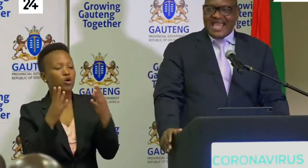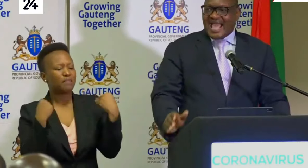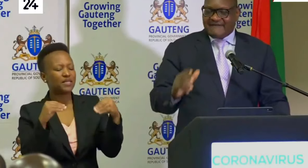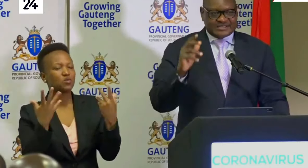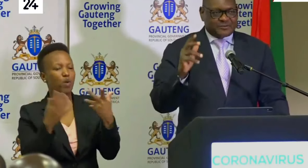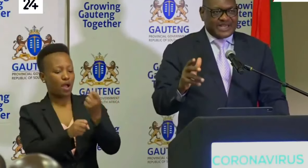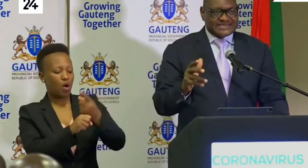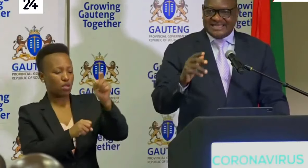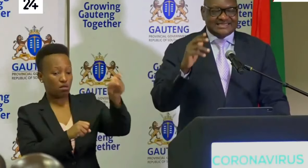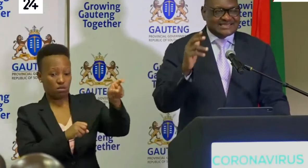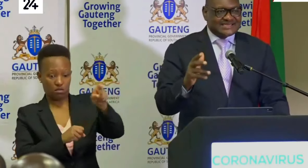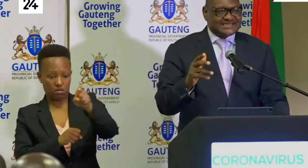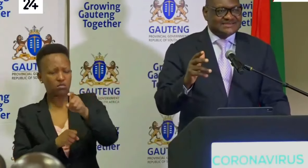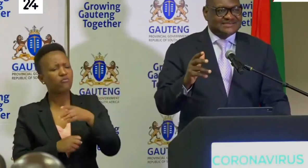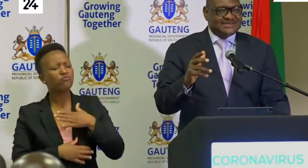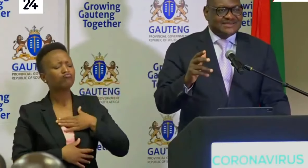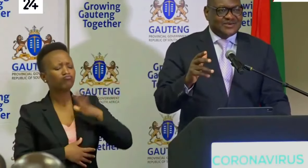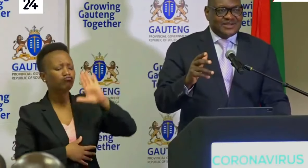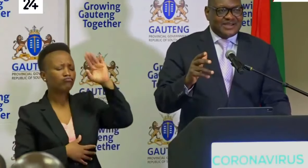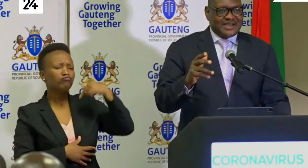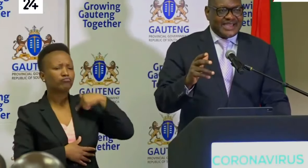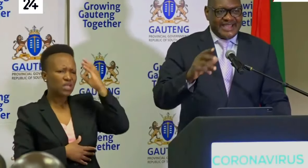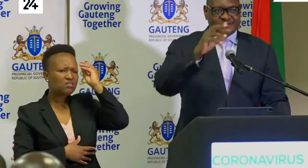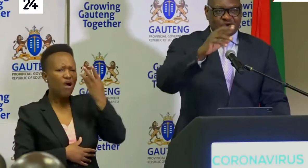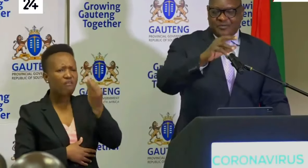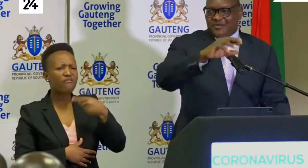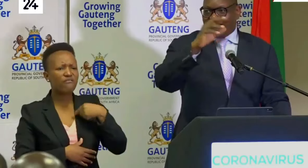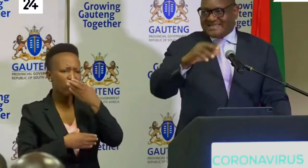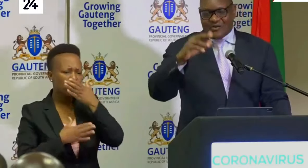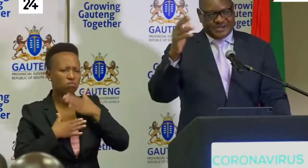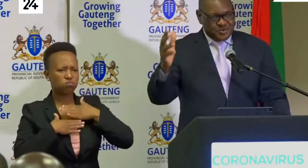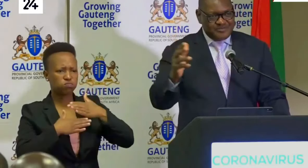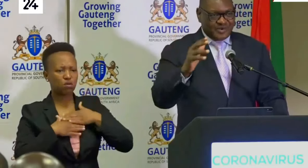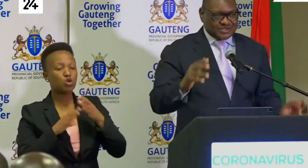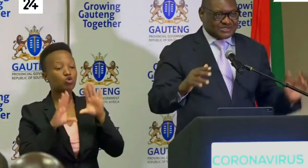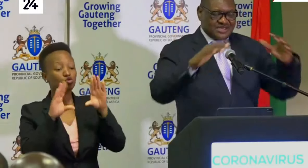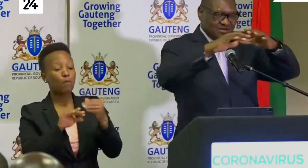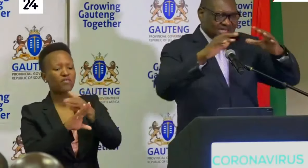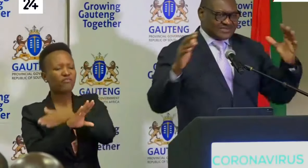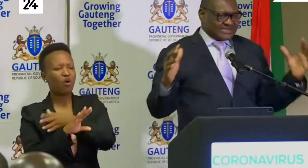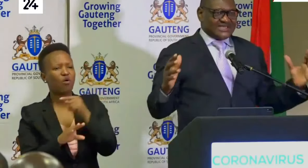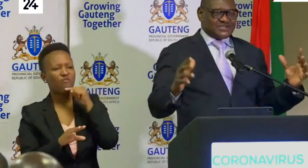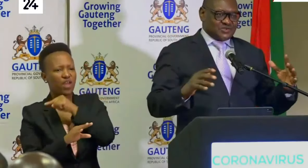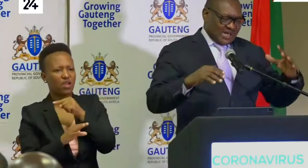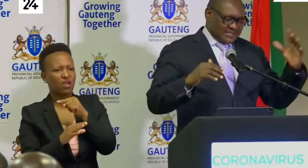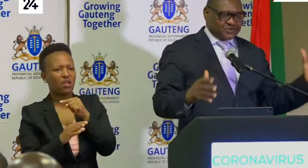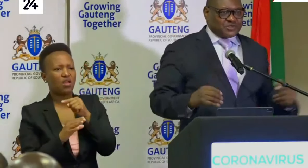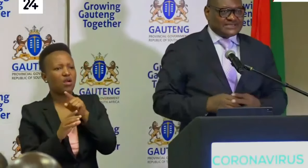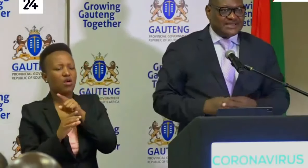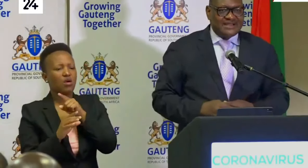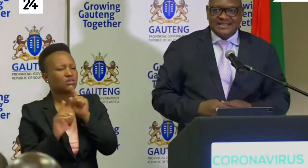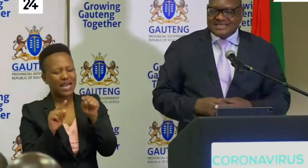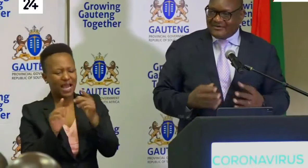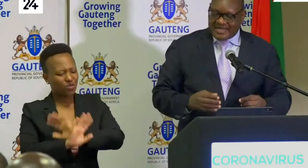have expressed interest in stopping what they were doing because the lockdown says you can't do